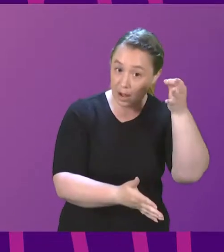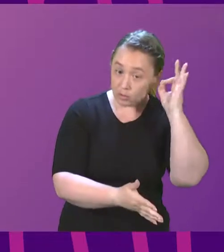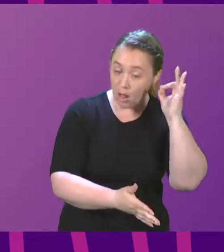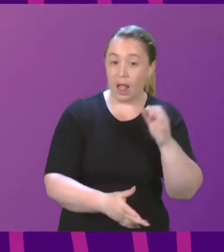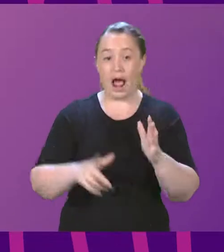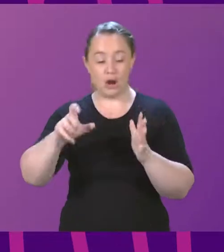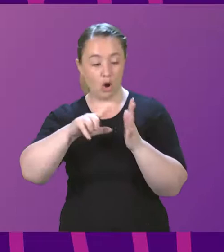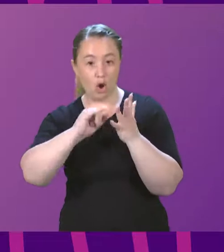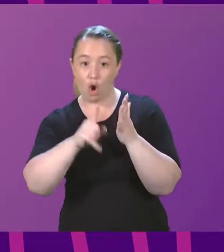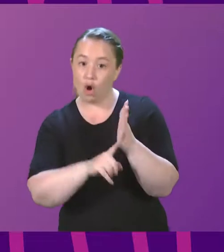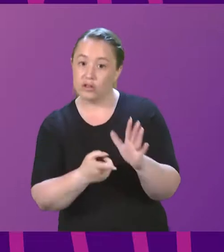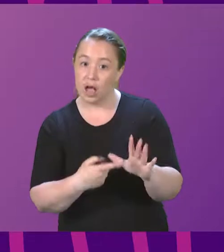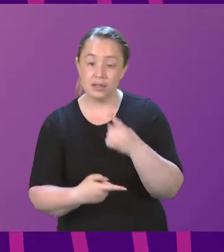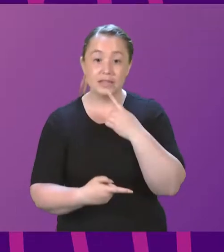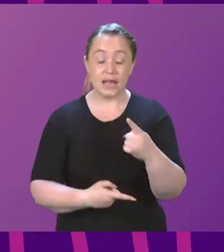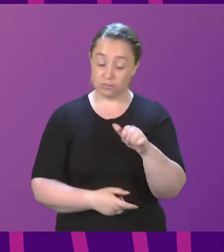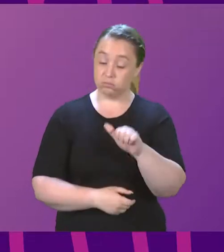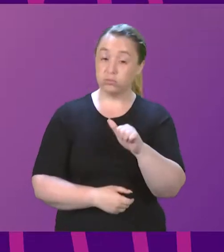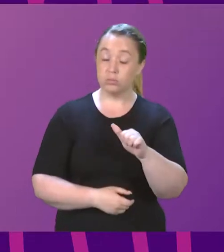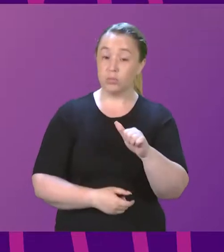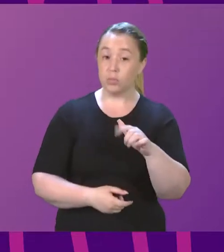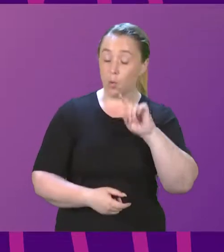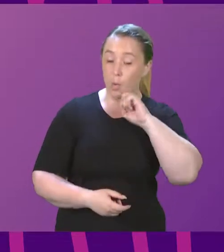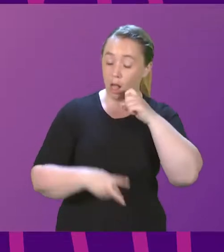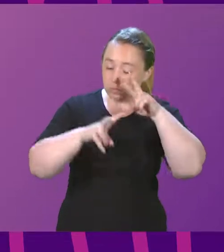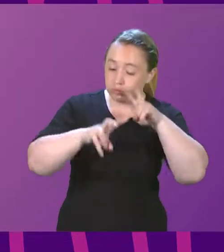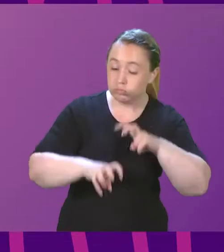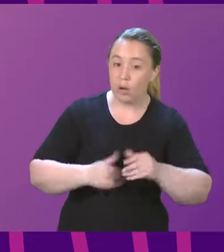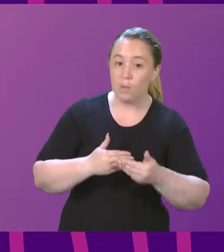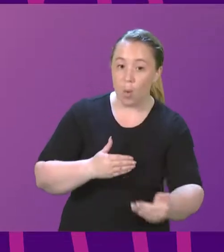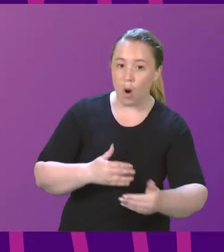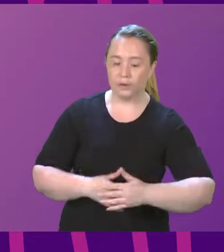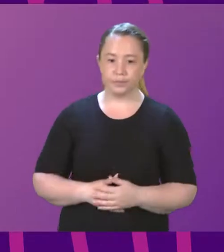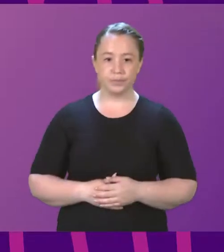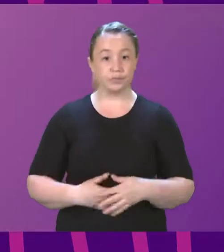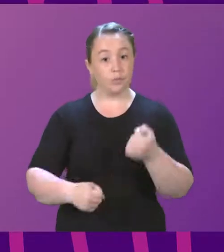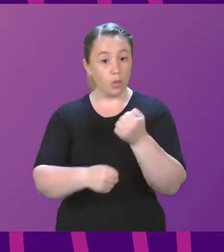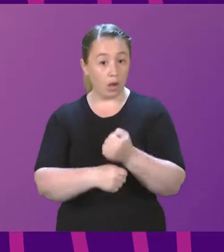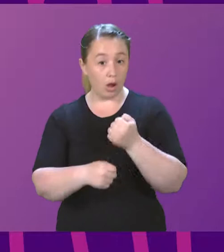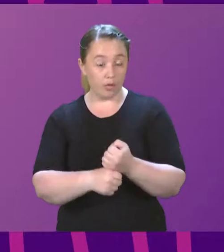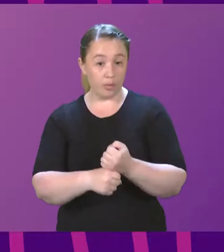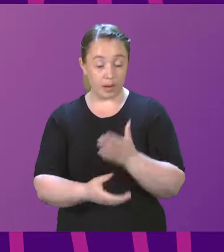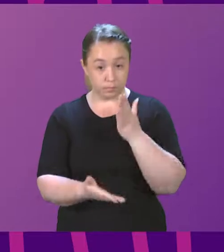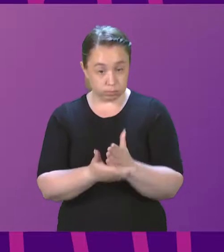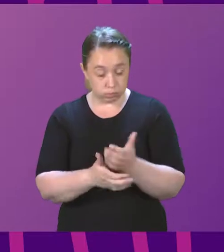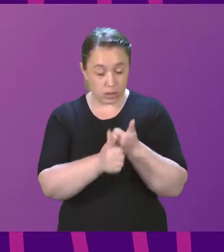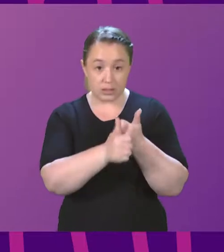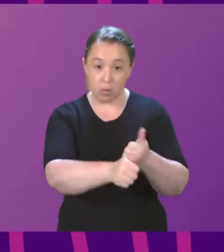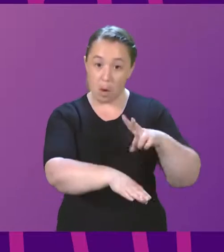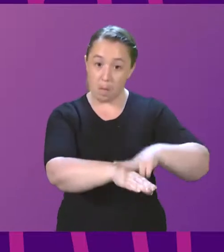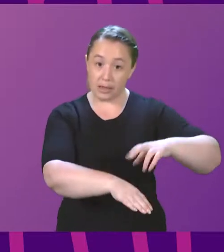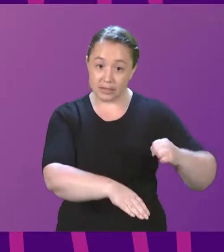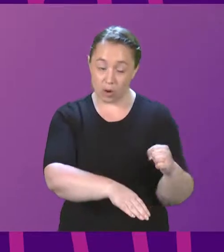yesterday that they are willing to look further at this. The Government also continues to support Police Scotland to take